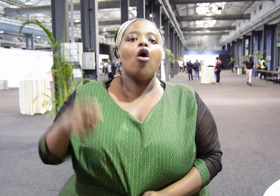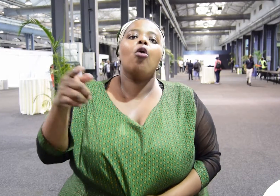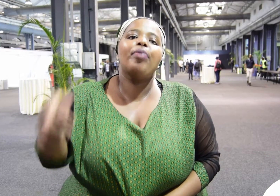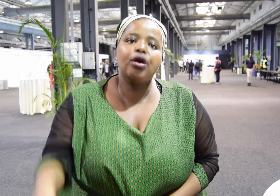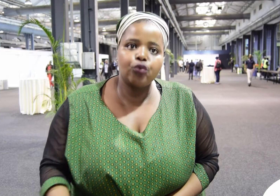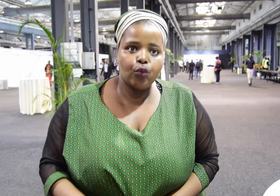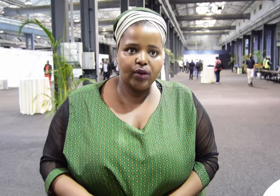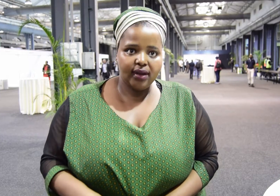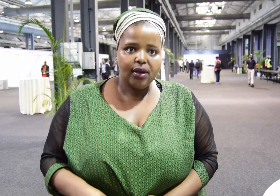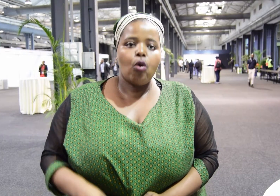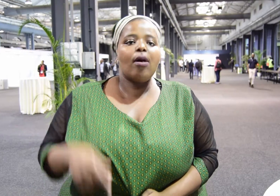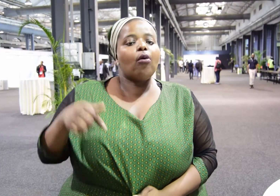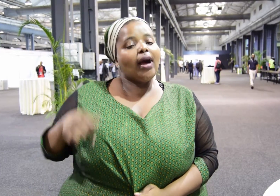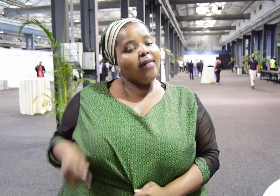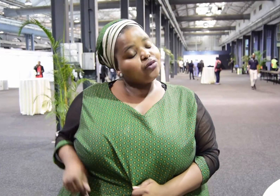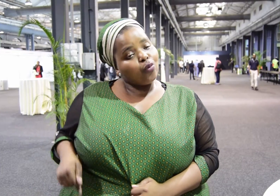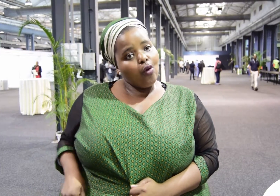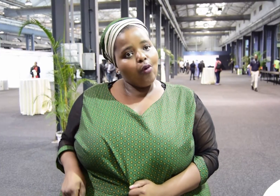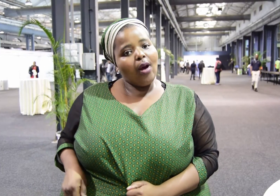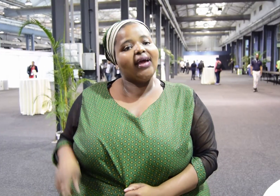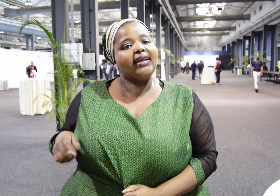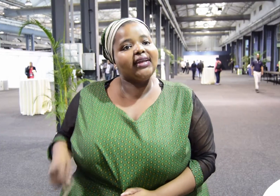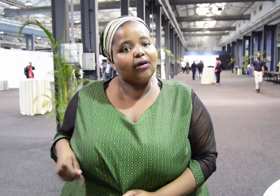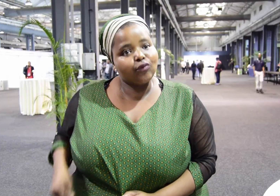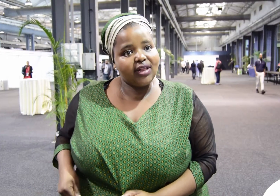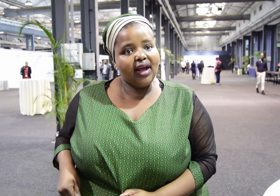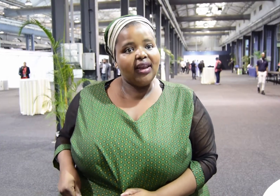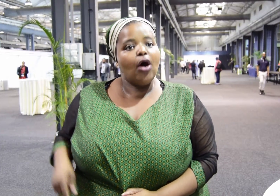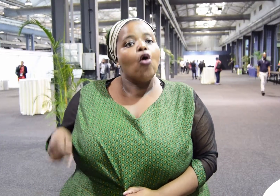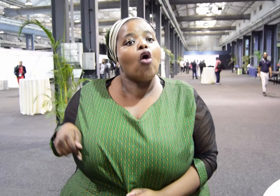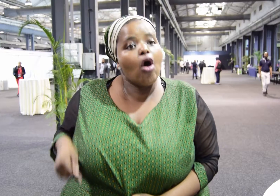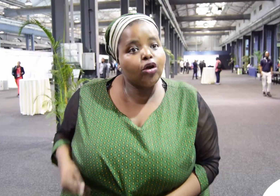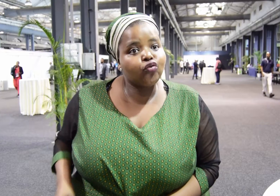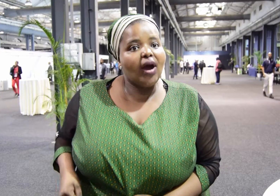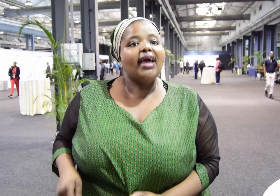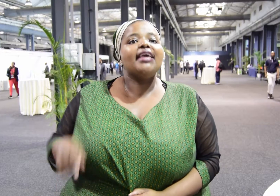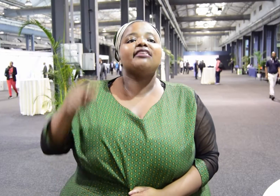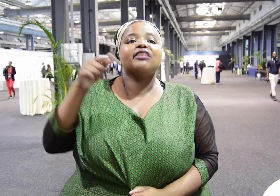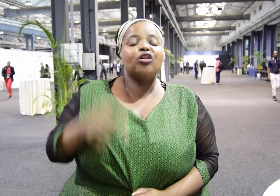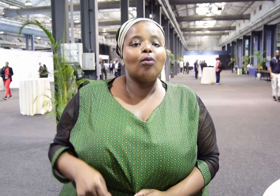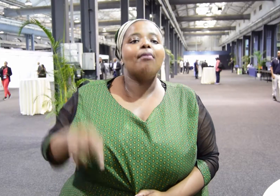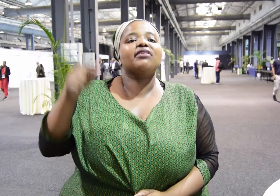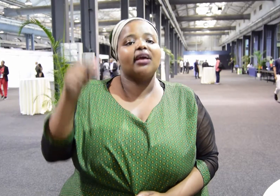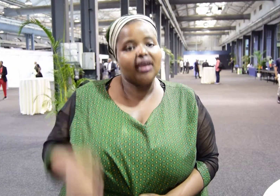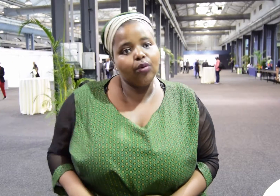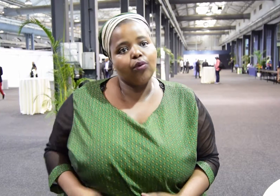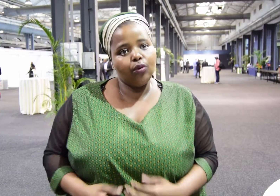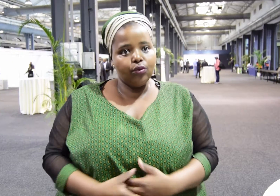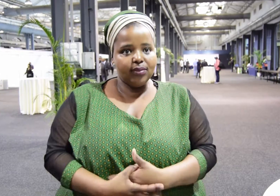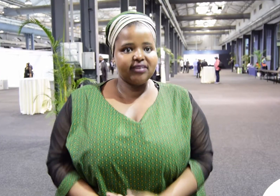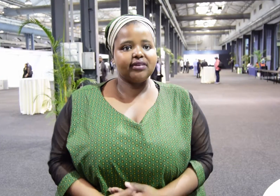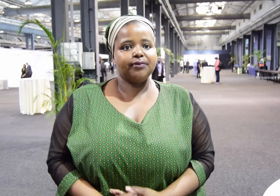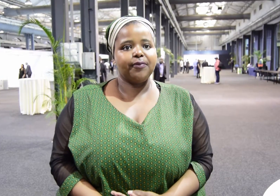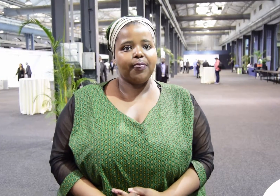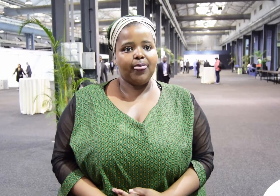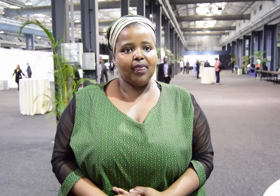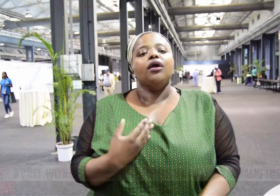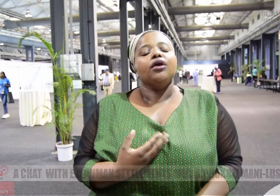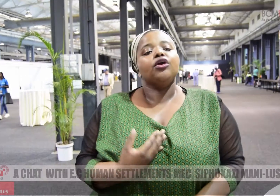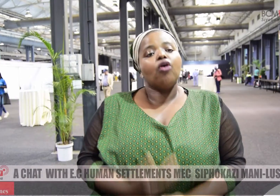child's children. We need child's children.